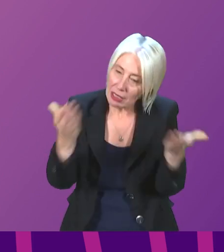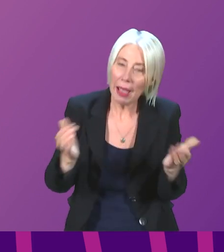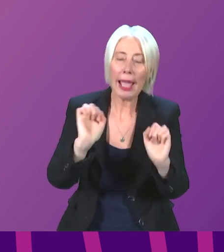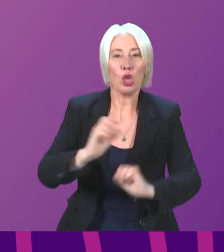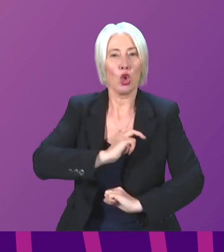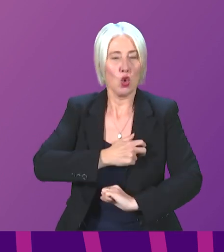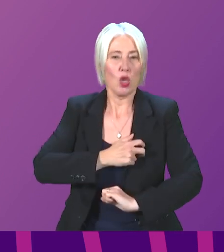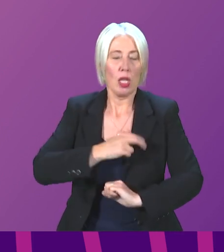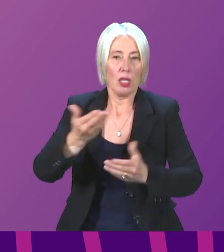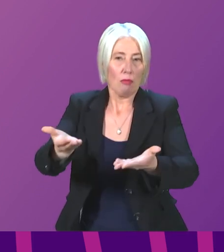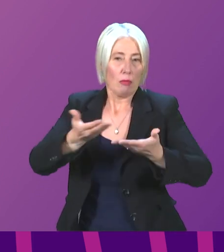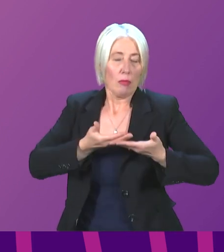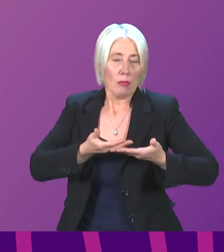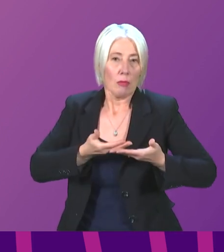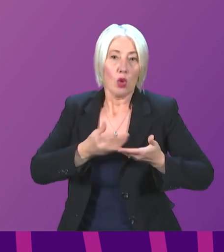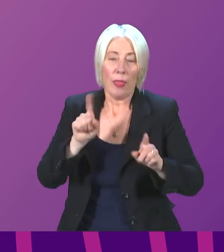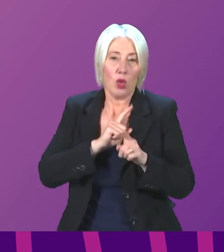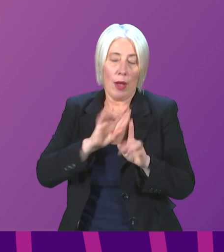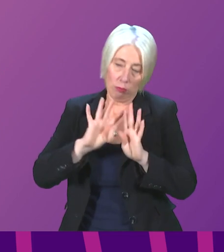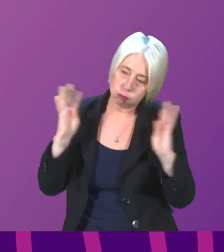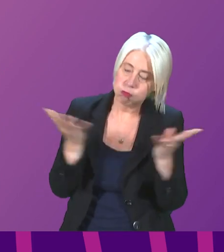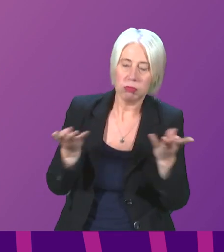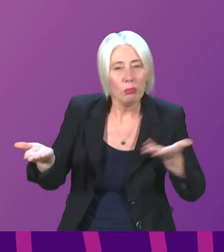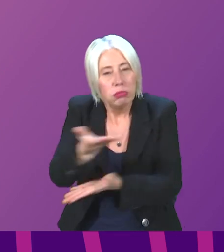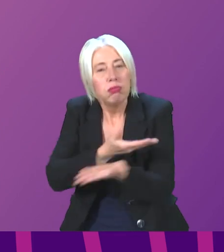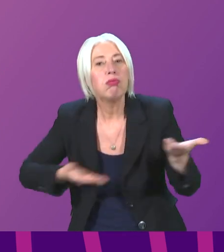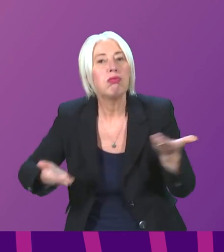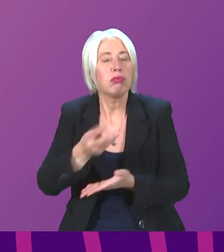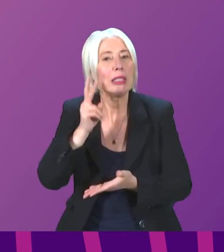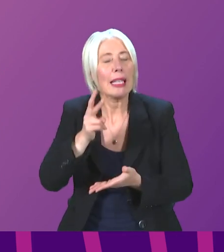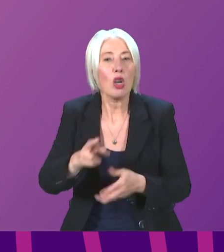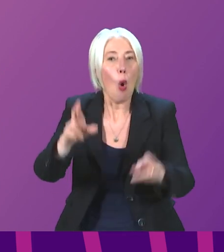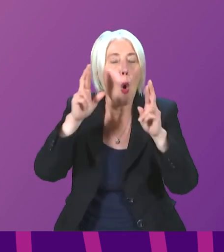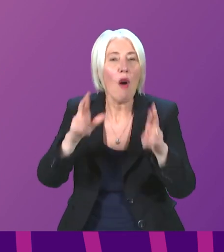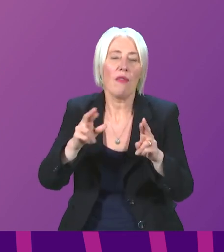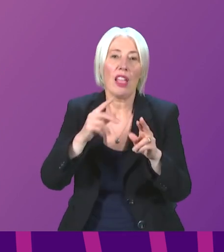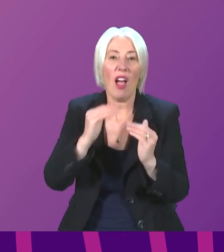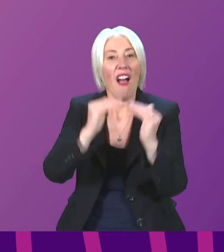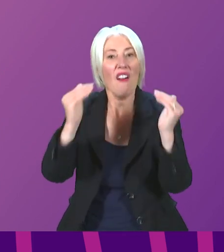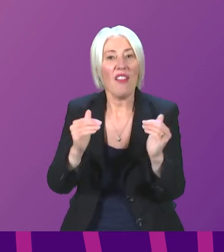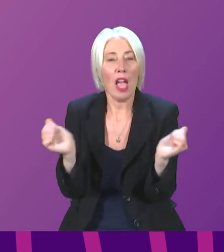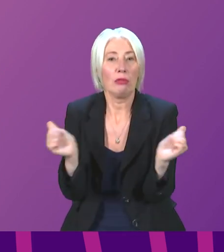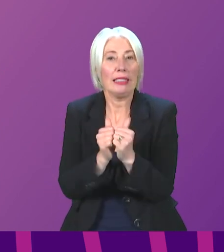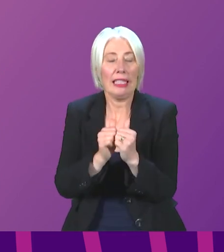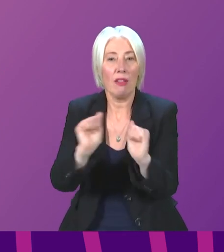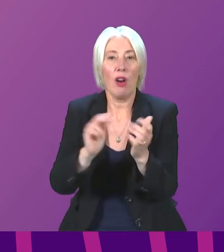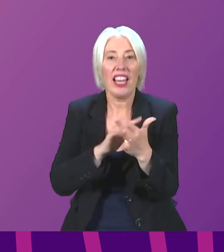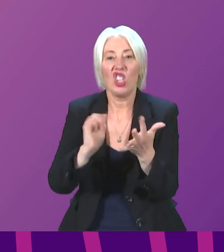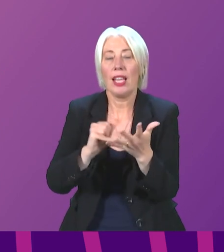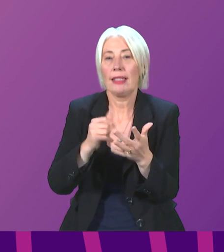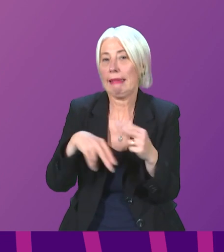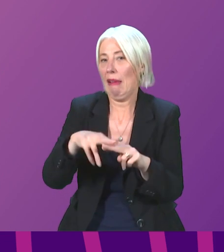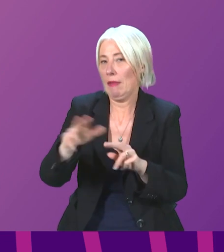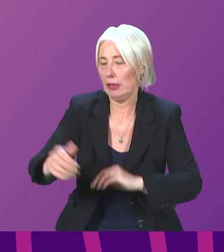unions have been given, and therefore we're getting back around the table with them to get to hopefully a fair deal for our NHS staff up and down this country.